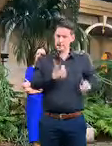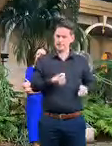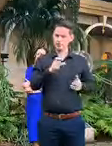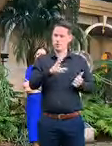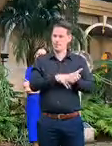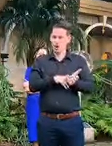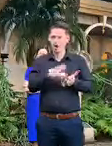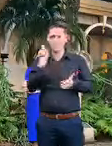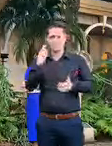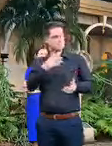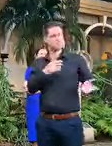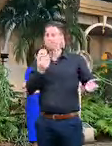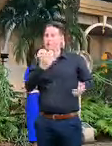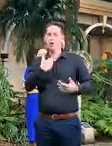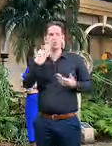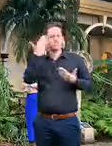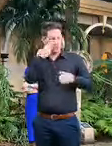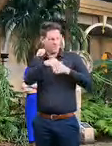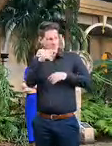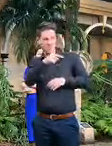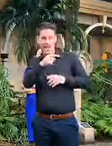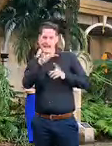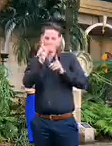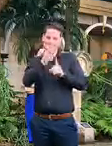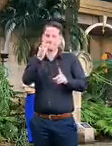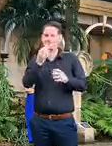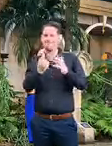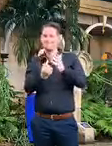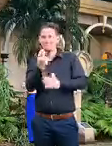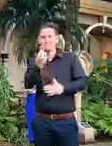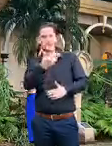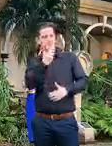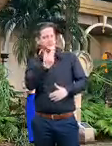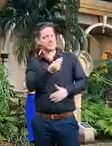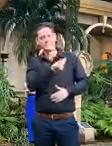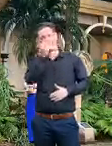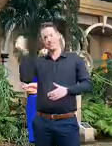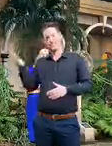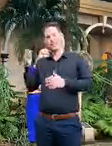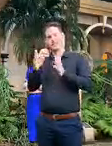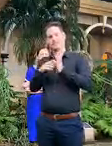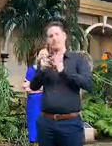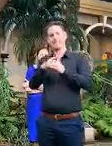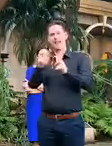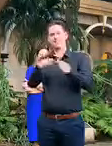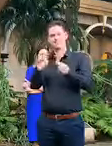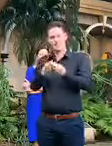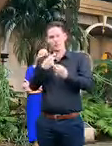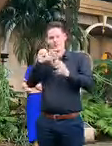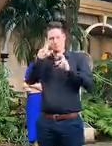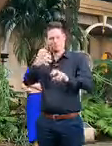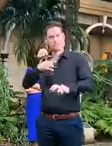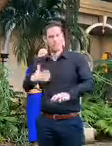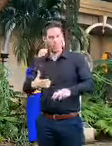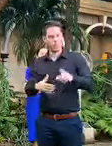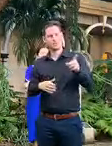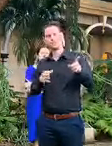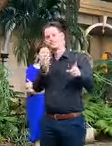i i'm sorry i don't know about that particular example if you send that through to the media team we can find out about it